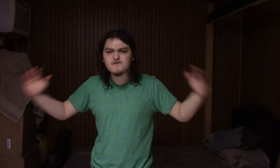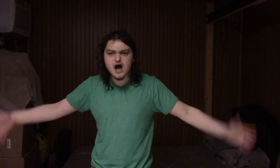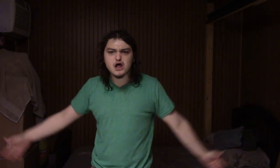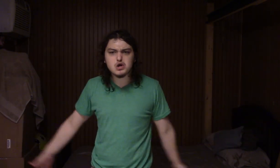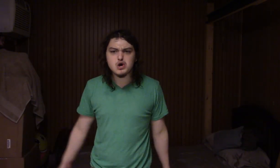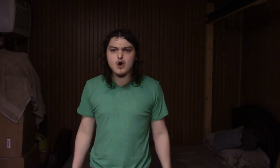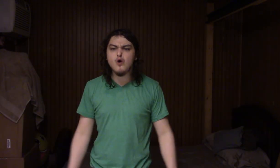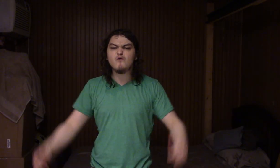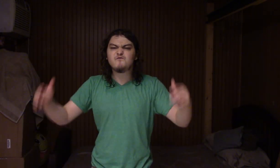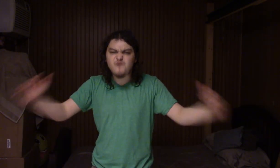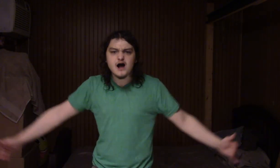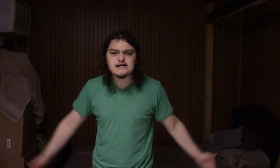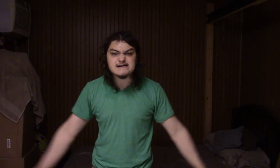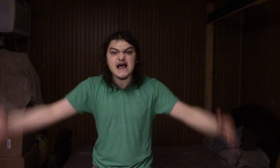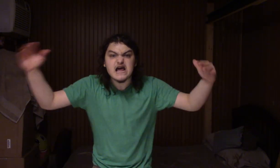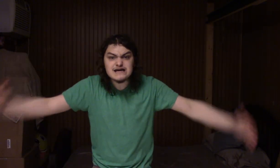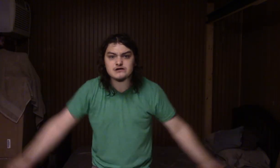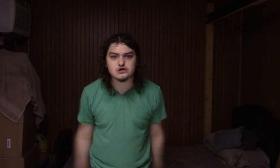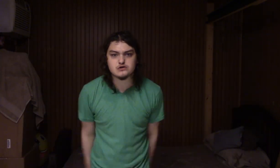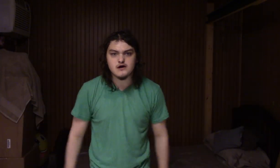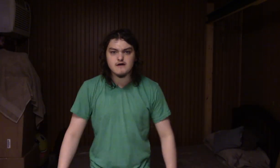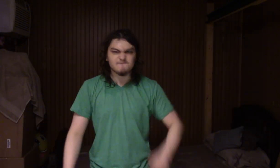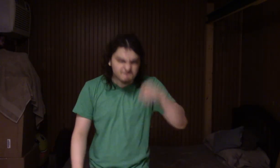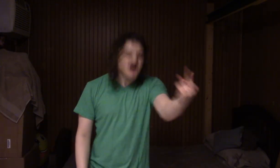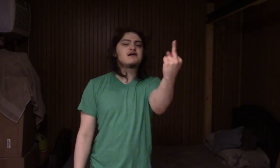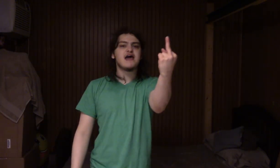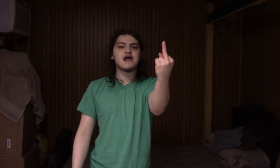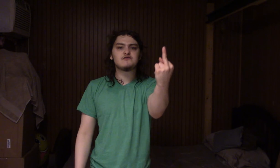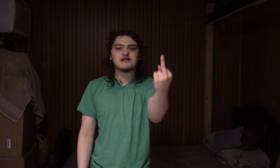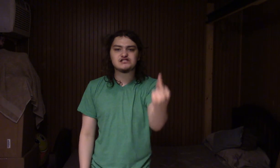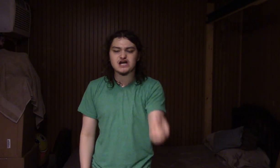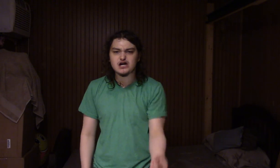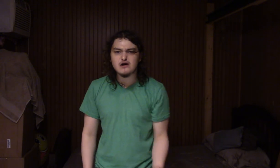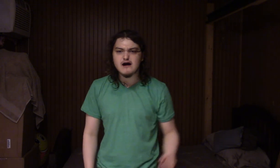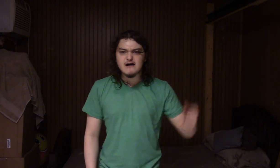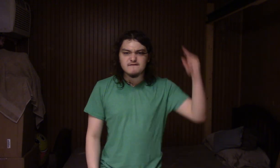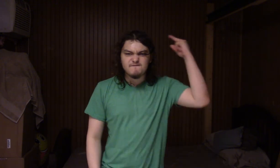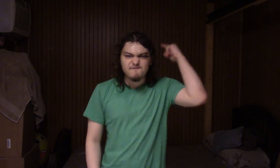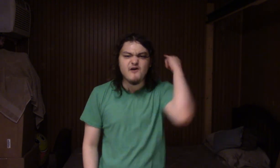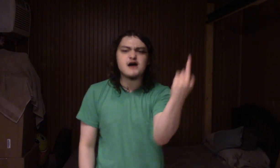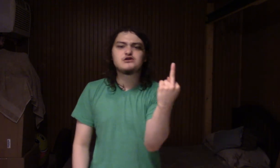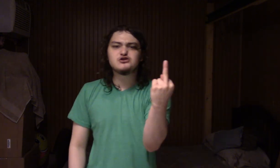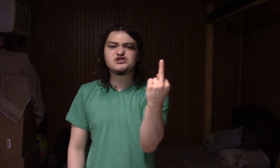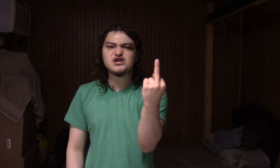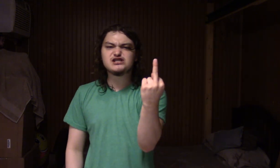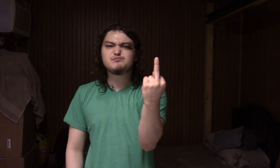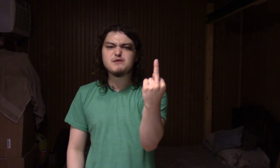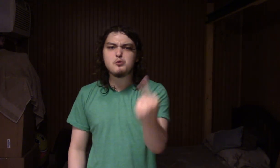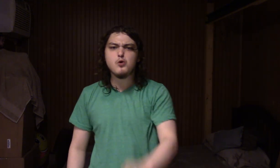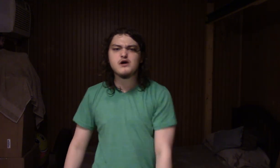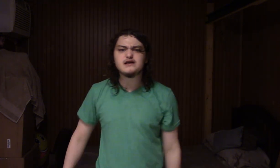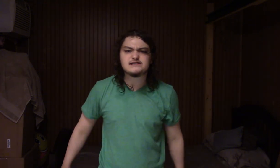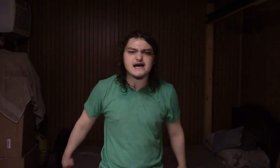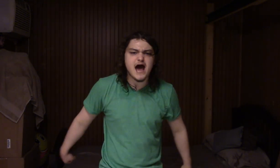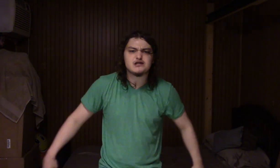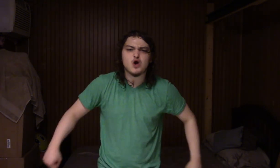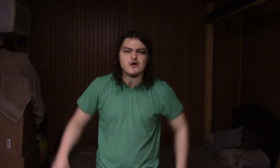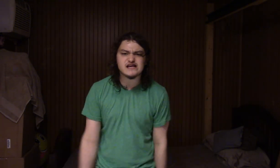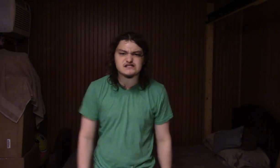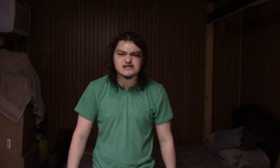color who fucking hate her. Fuck Caitlyn Jenner! Fuck those cis people who say I don't exist!